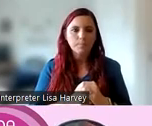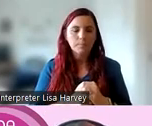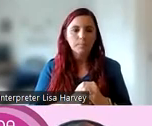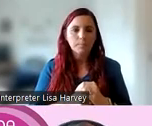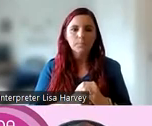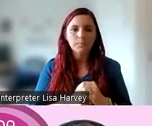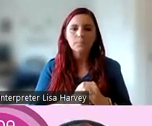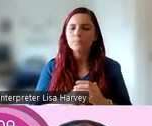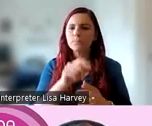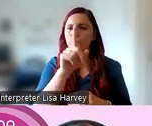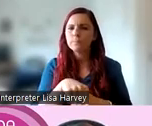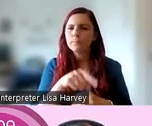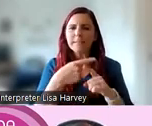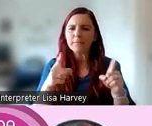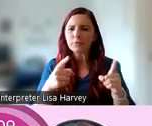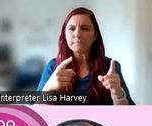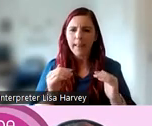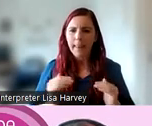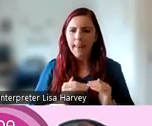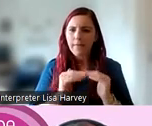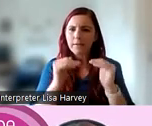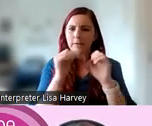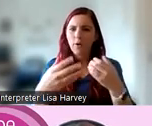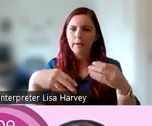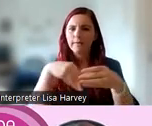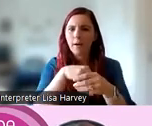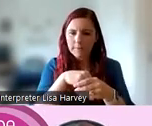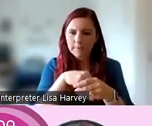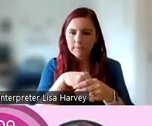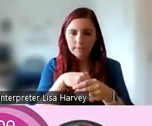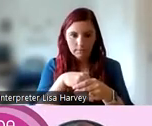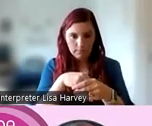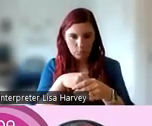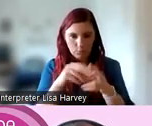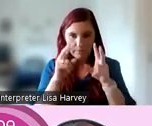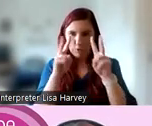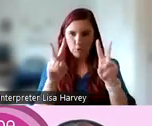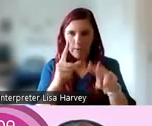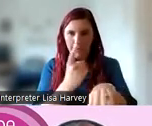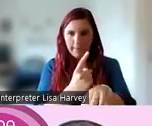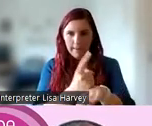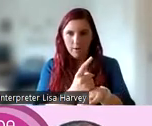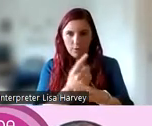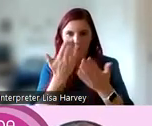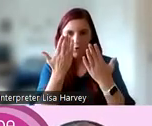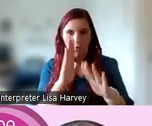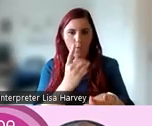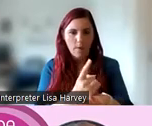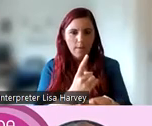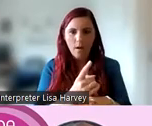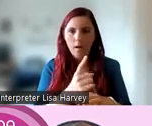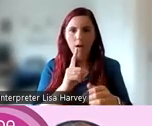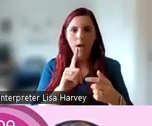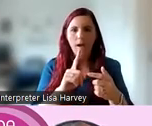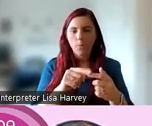So there are various levels of involvement, some of which are outlined in this graphic that you can see on the slide here, which is adapted